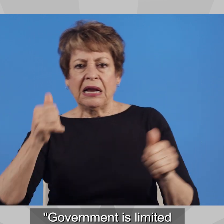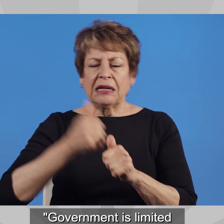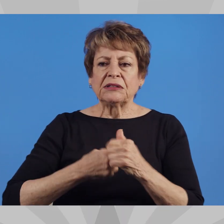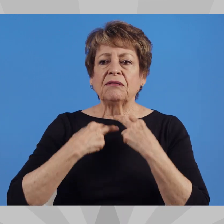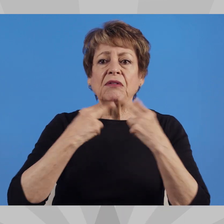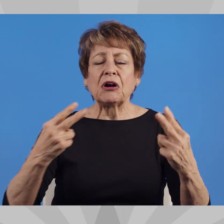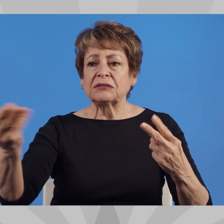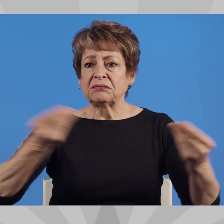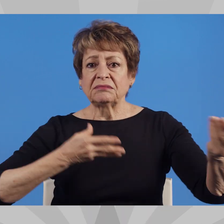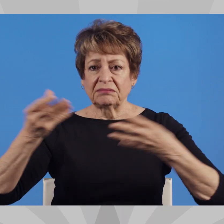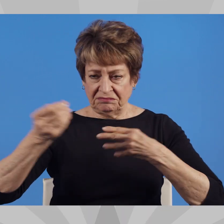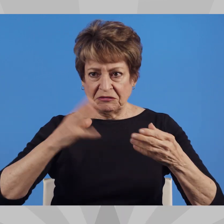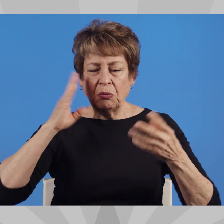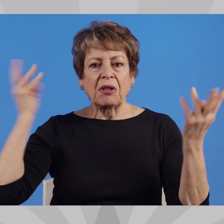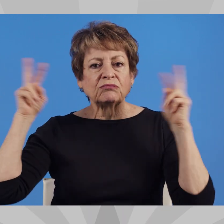heard. Thank you.